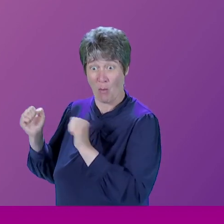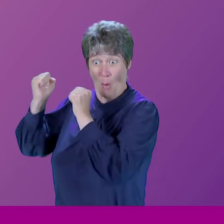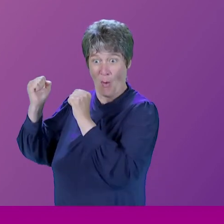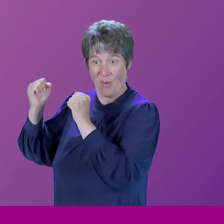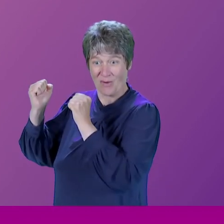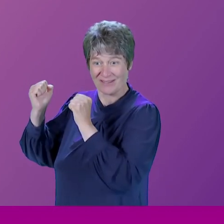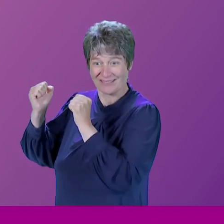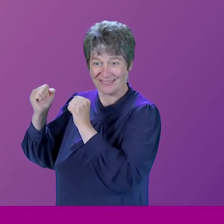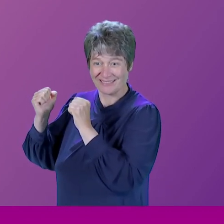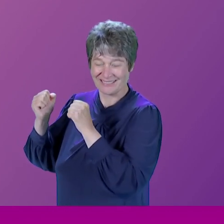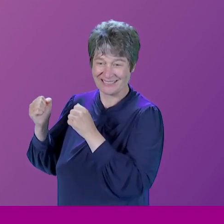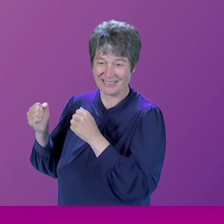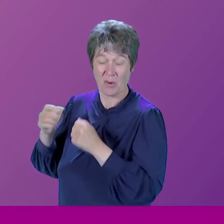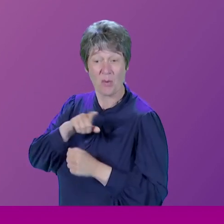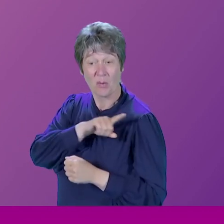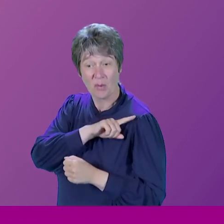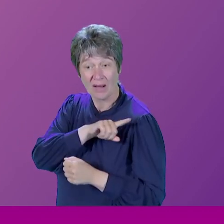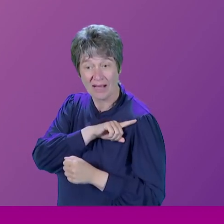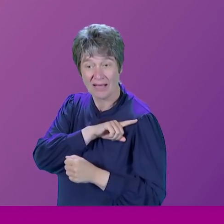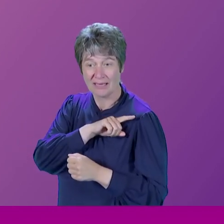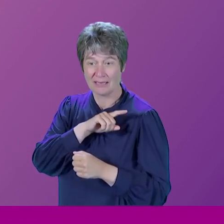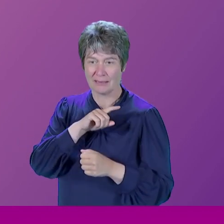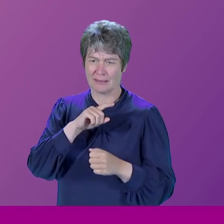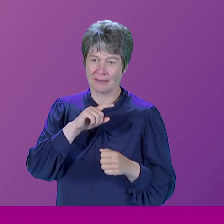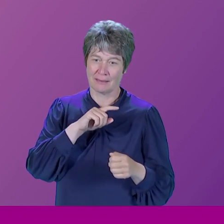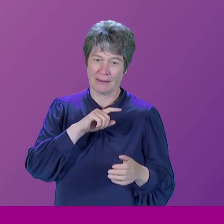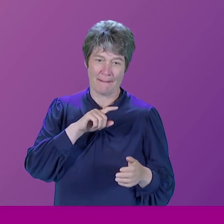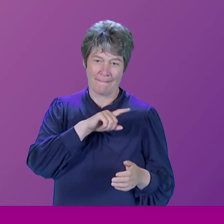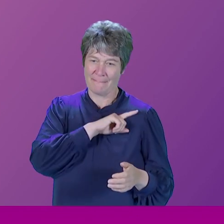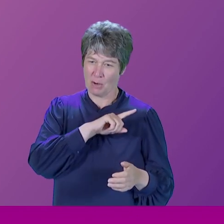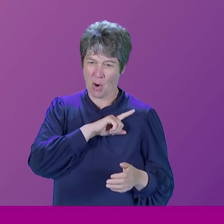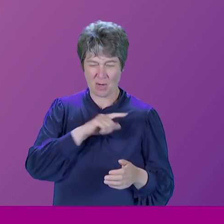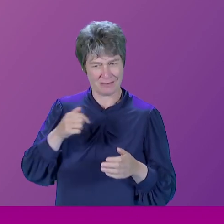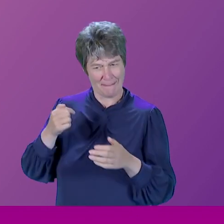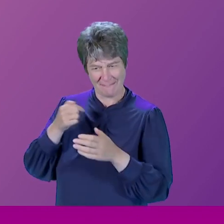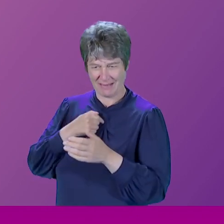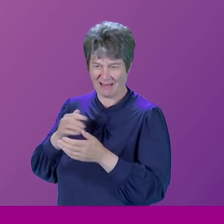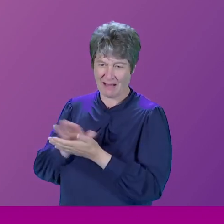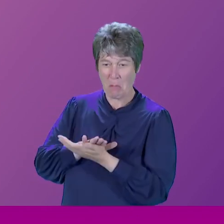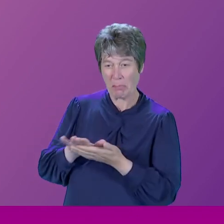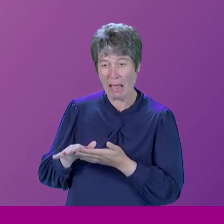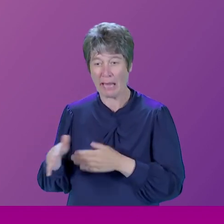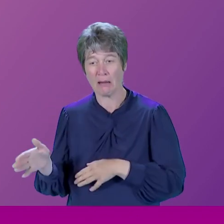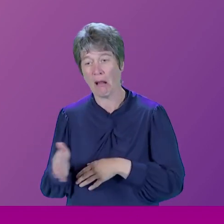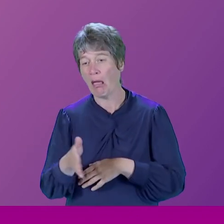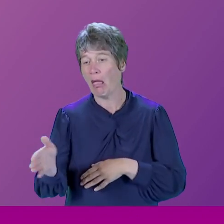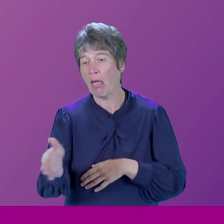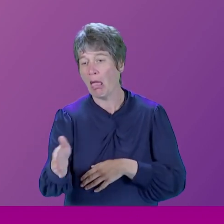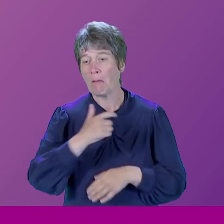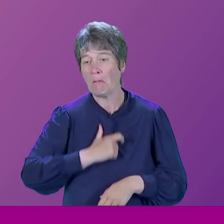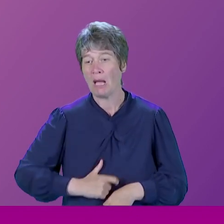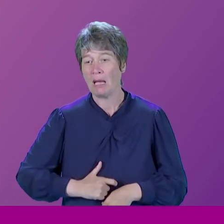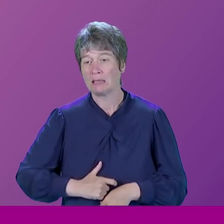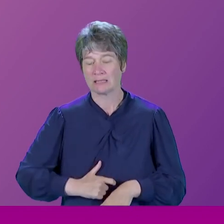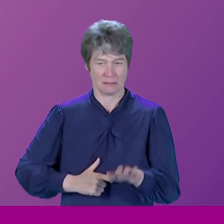Why? Because I was not a vanilla candidate. And the Conservative Party,